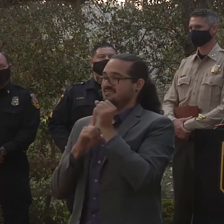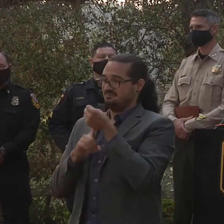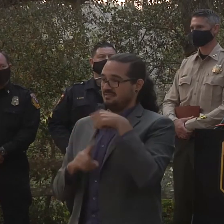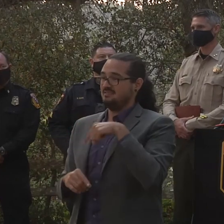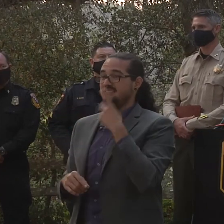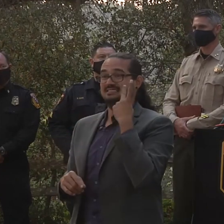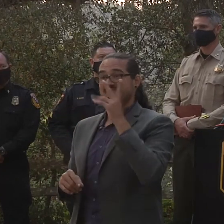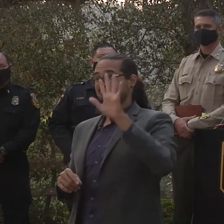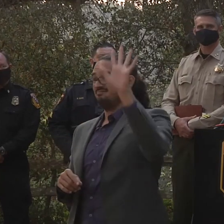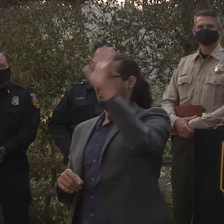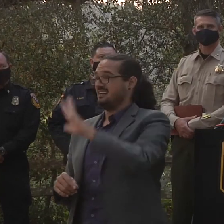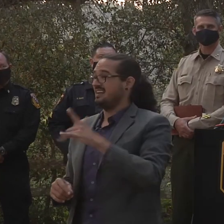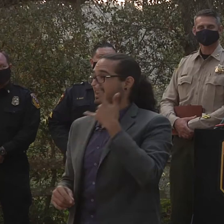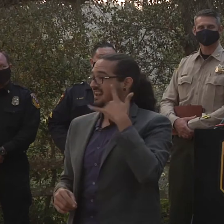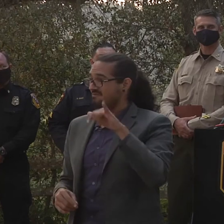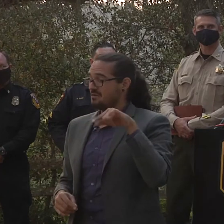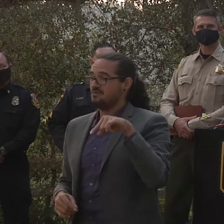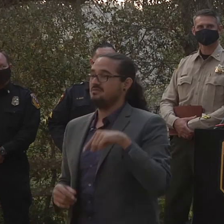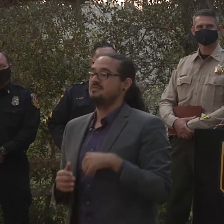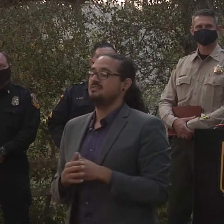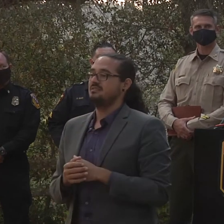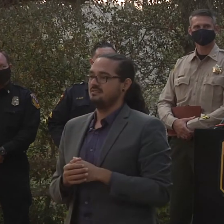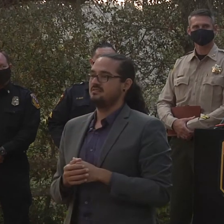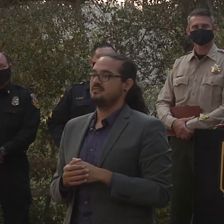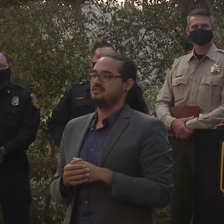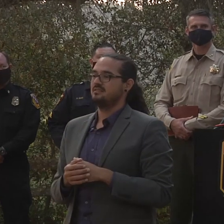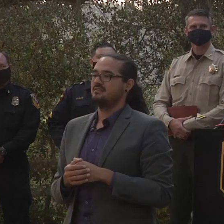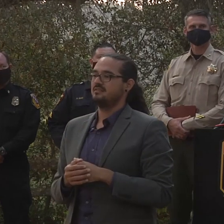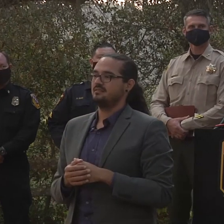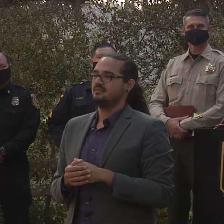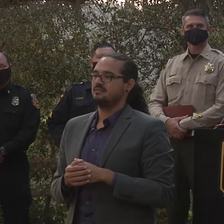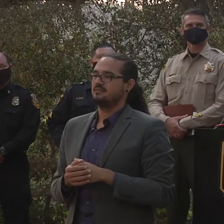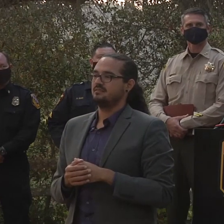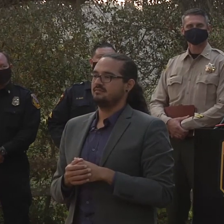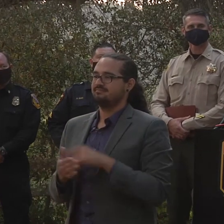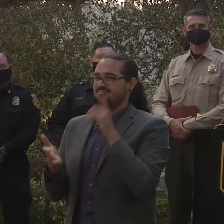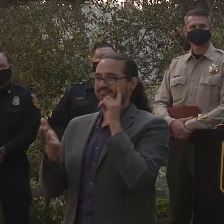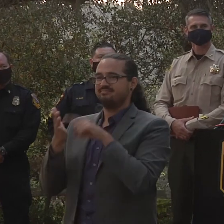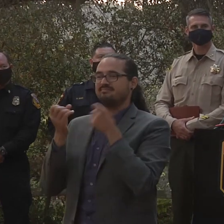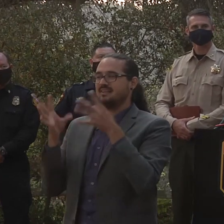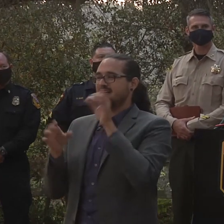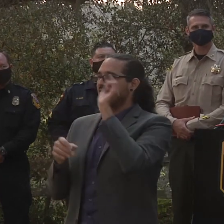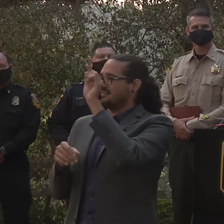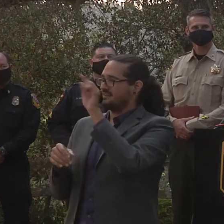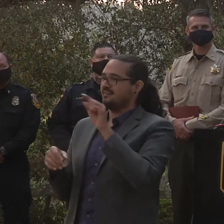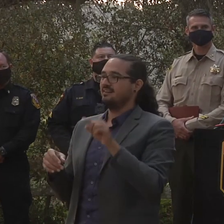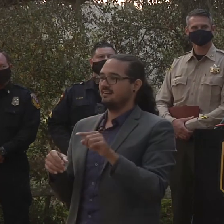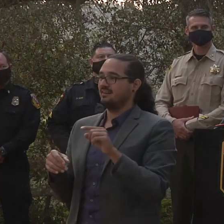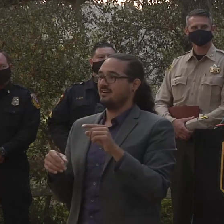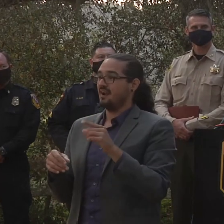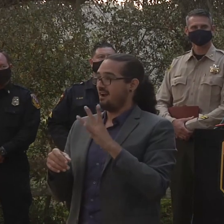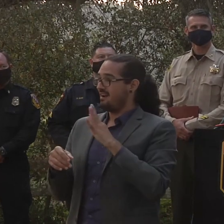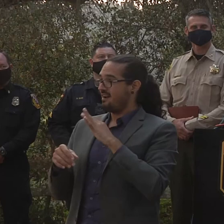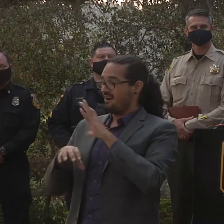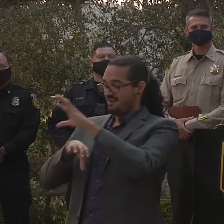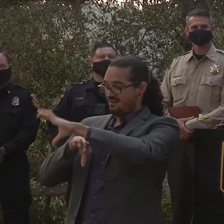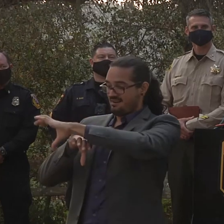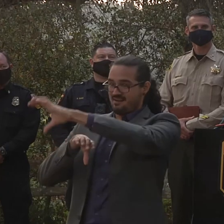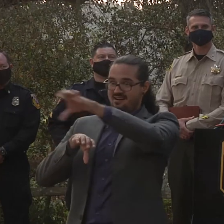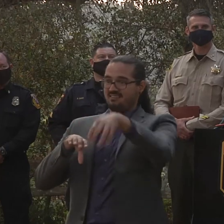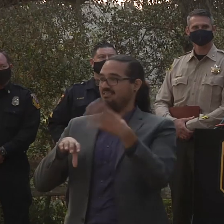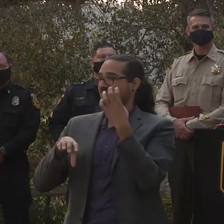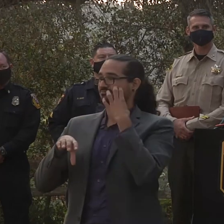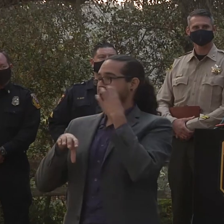up and down the state we see a variety of of situations we see excellent excellent um situations